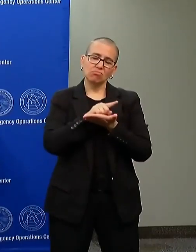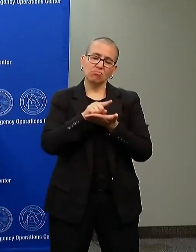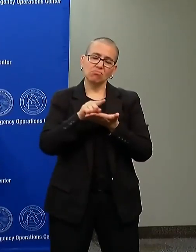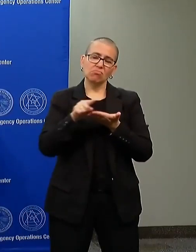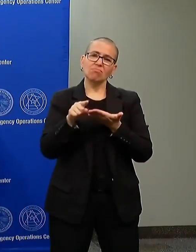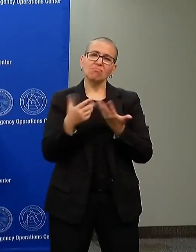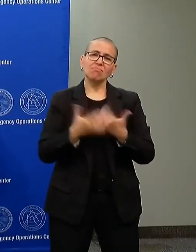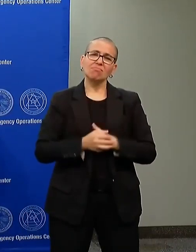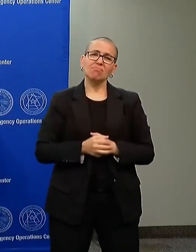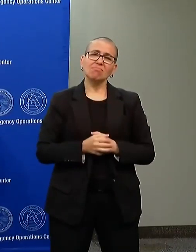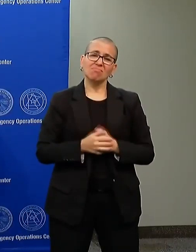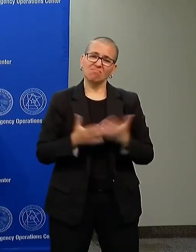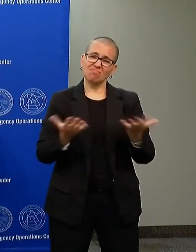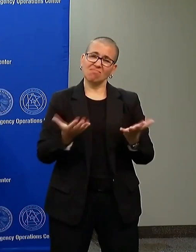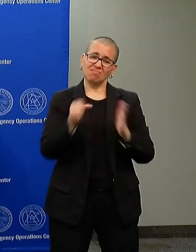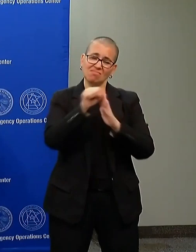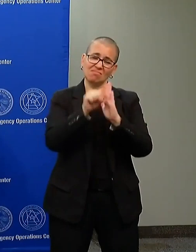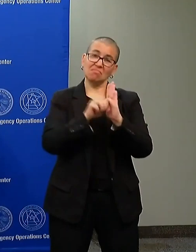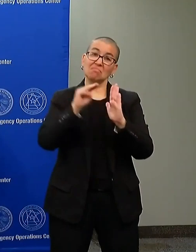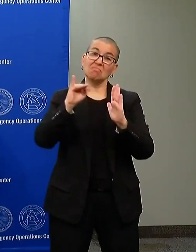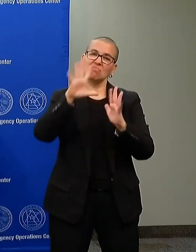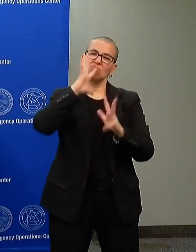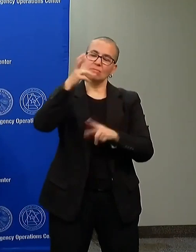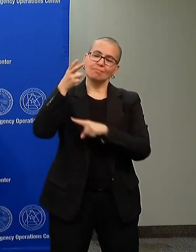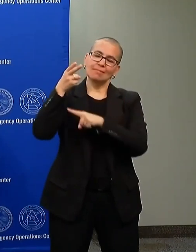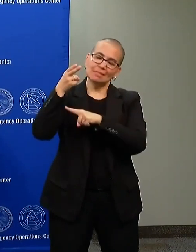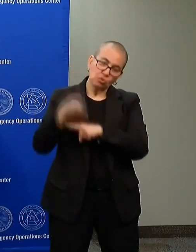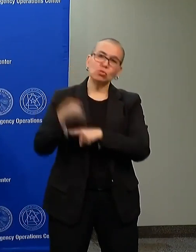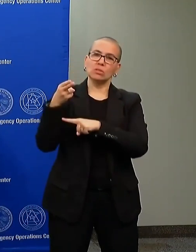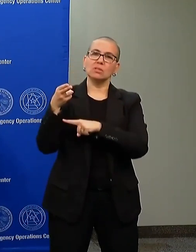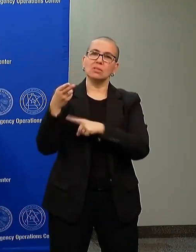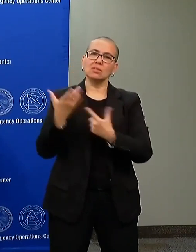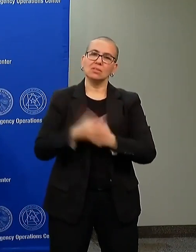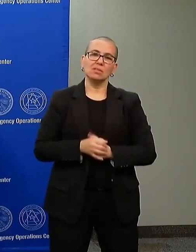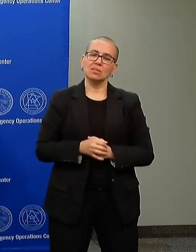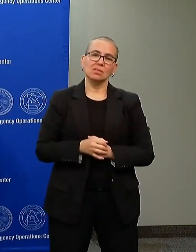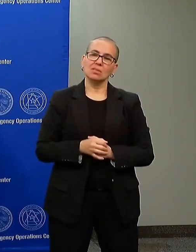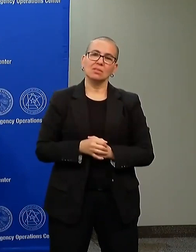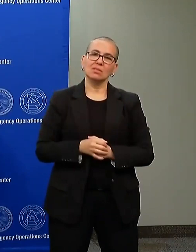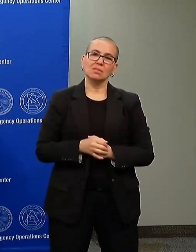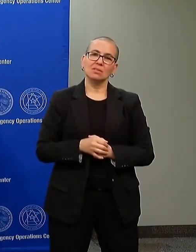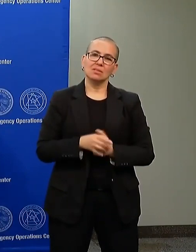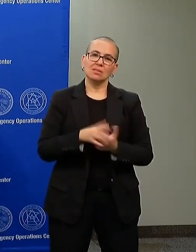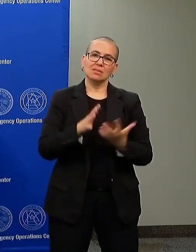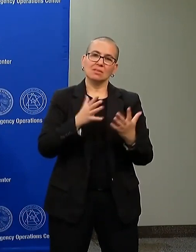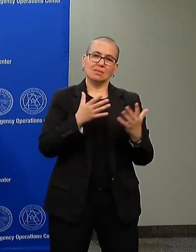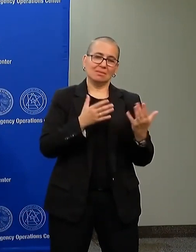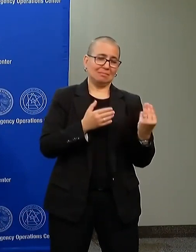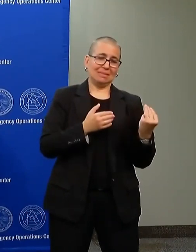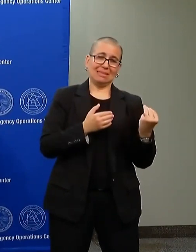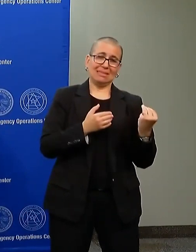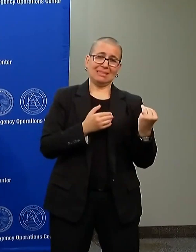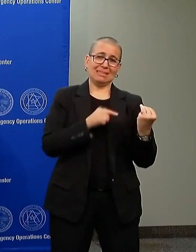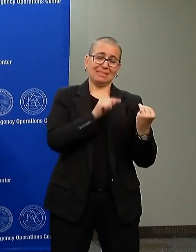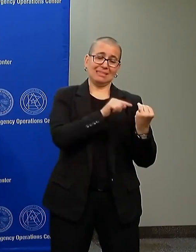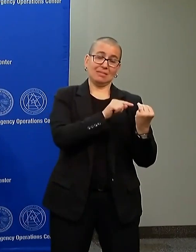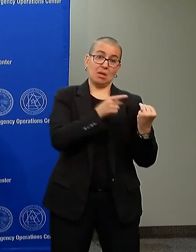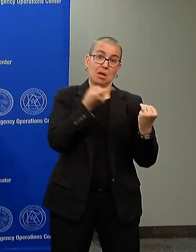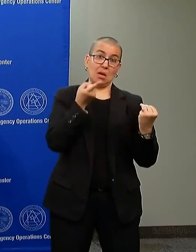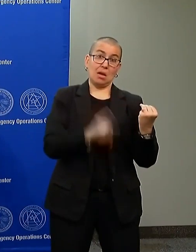Minnesota history. We woke up at the beginning of this week to, as we all know,